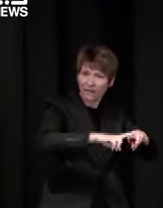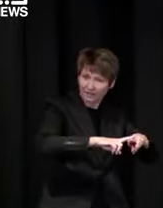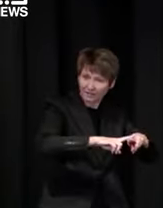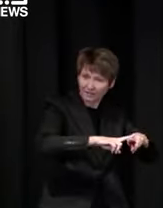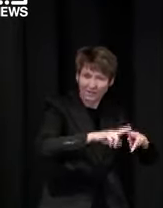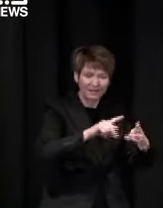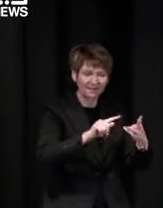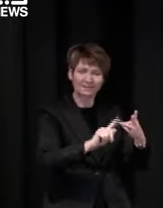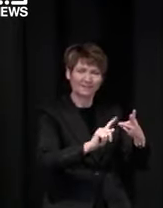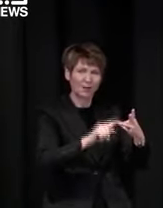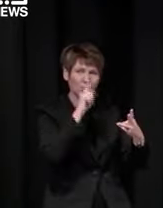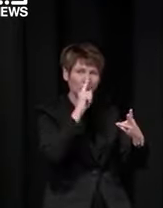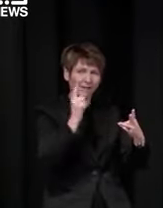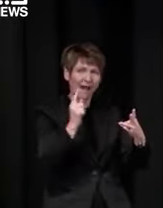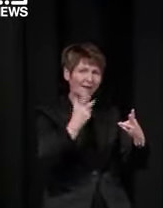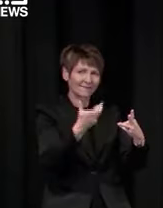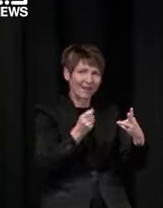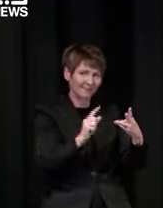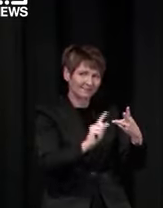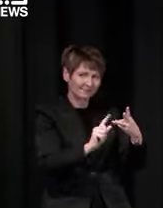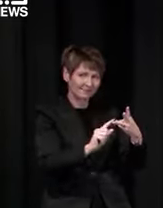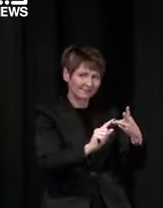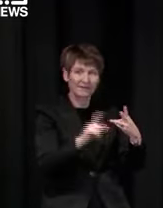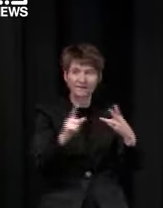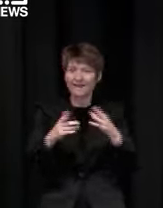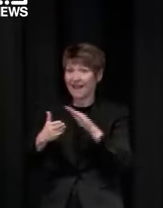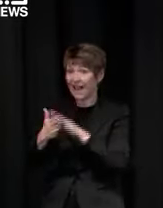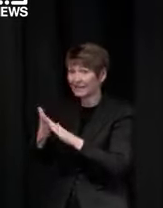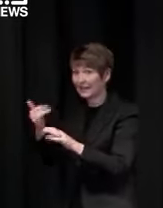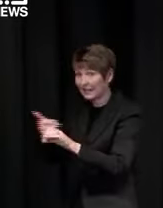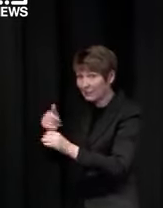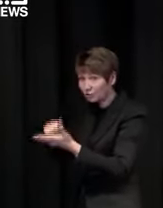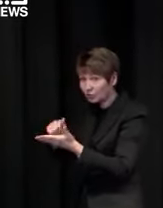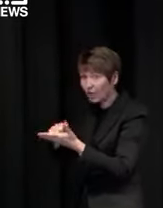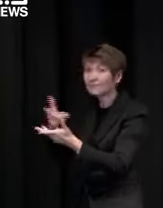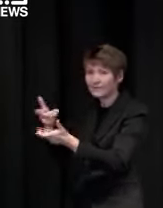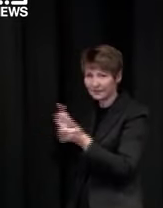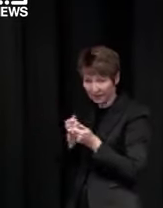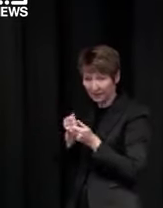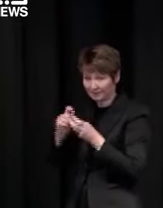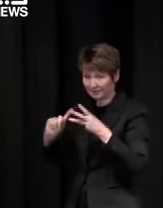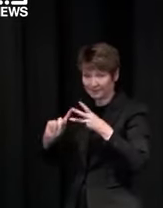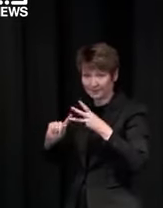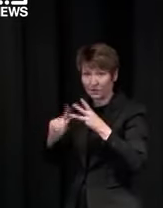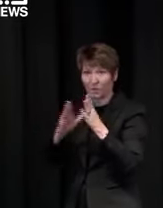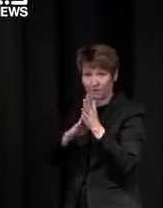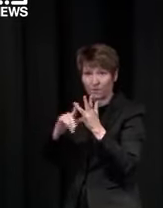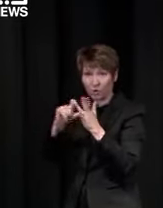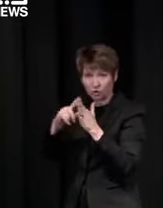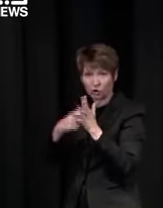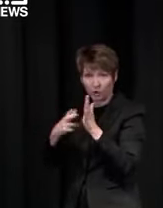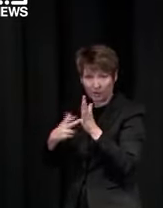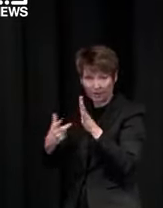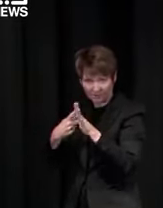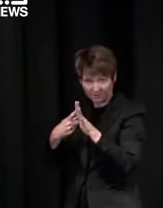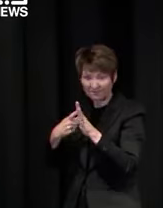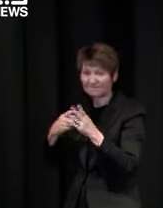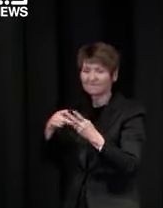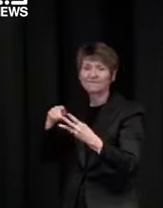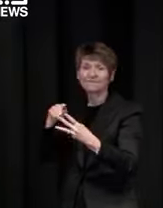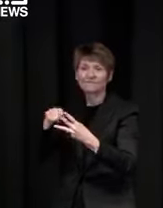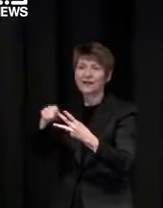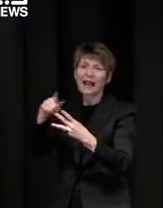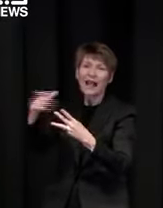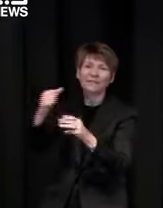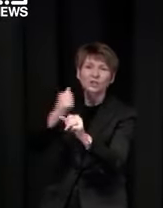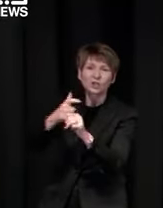and pfizer trials i guess even home quarantine etc they all rely on the state of emergency